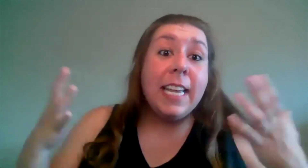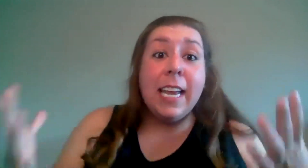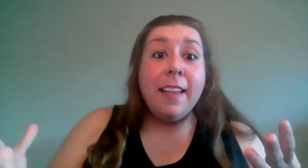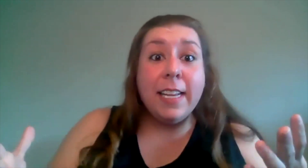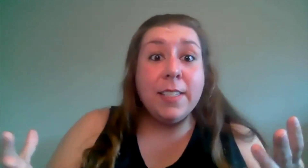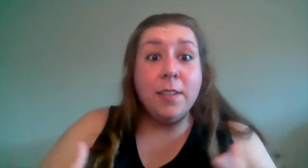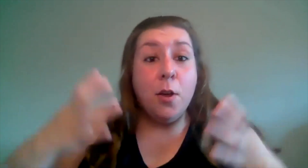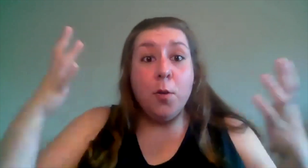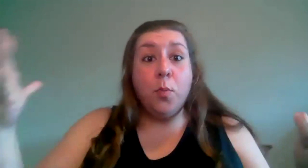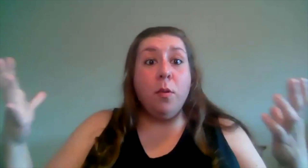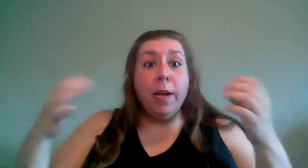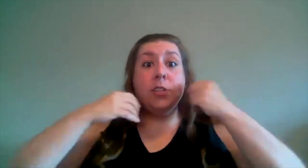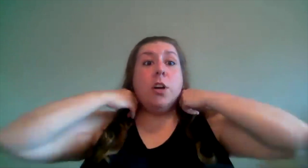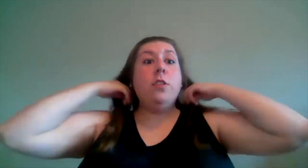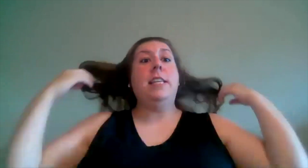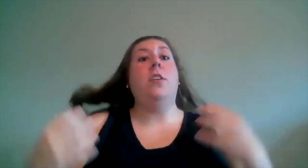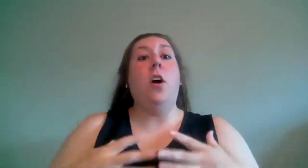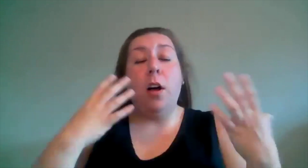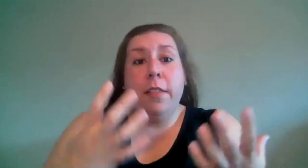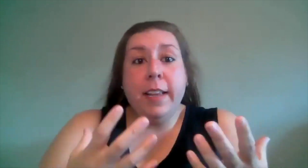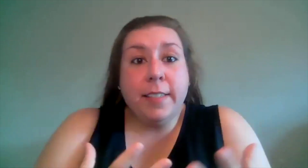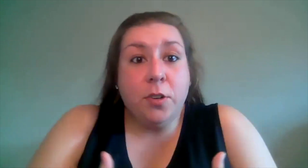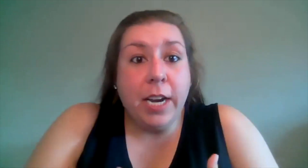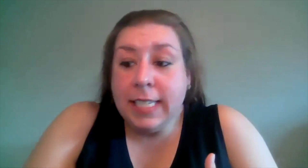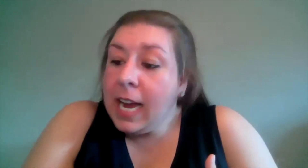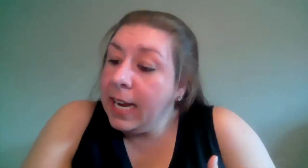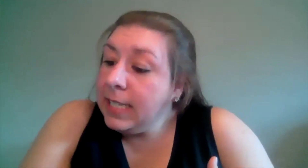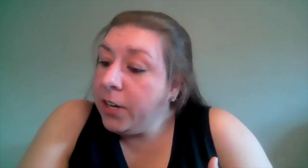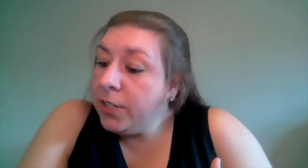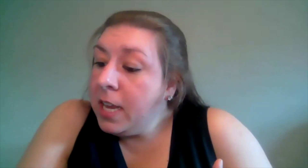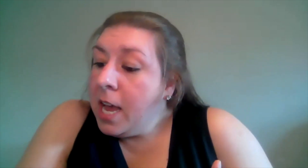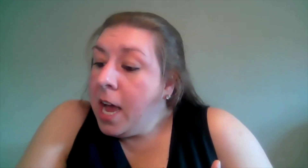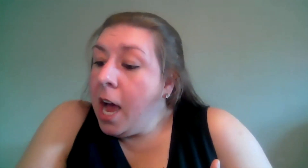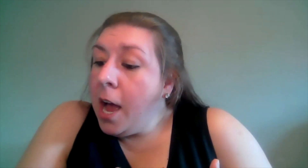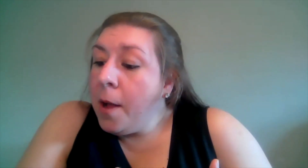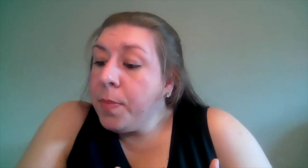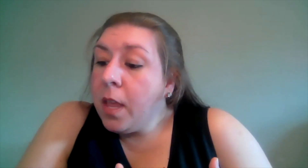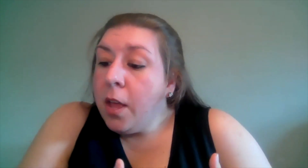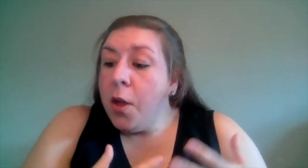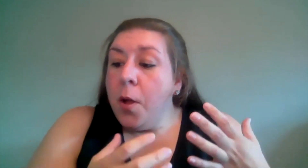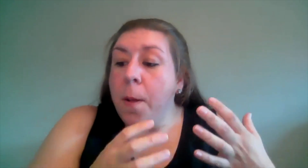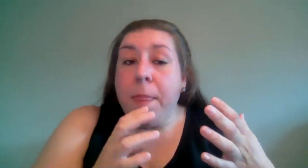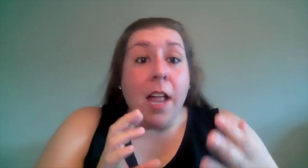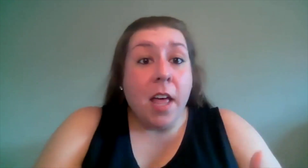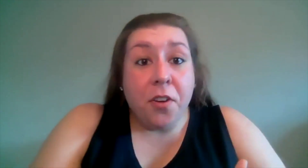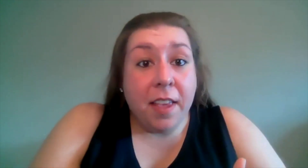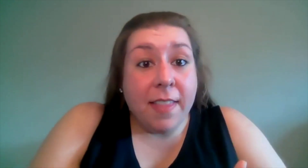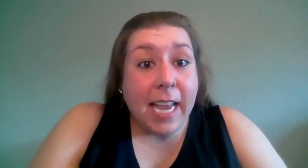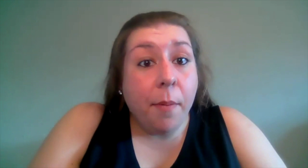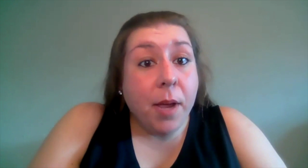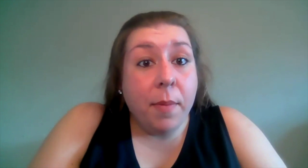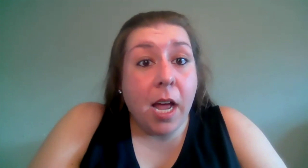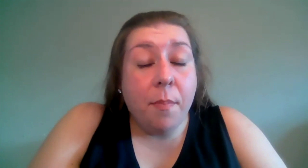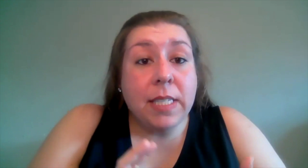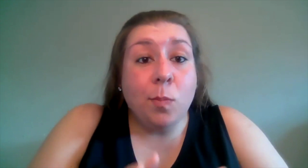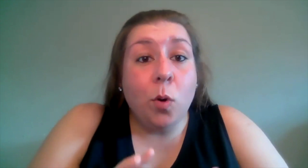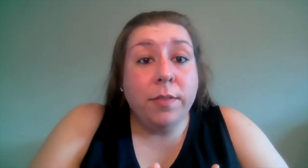sing these broadway shows that are all these crazy high tenors um another thing that kept coming up is more